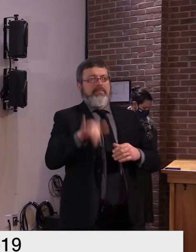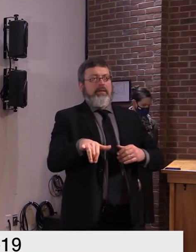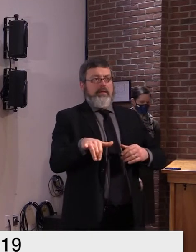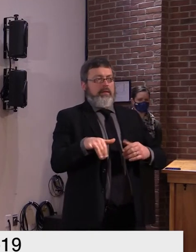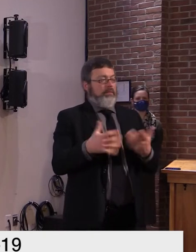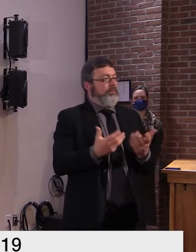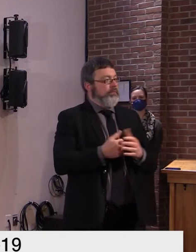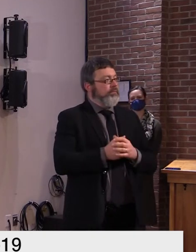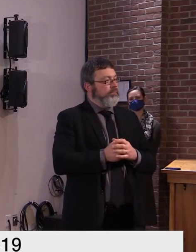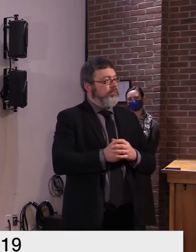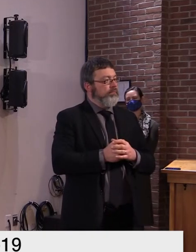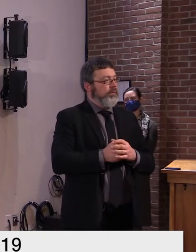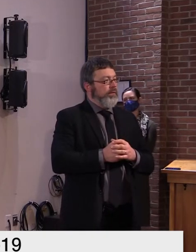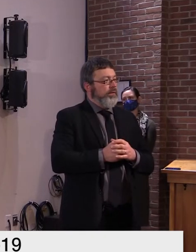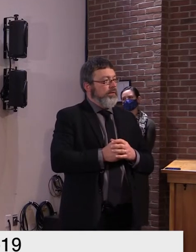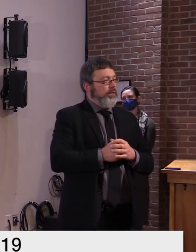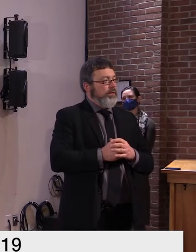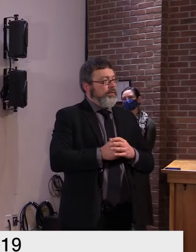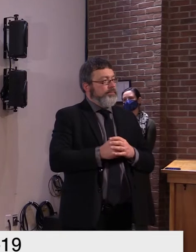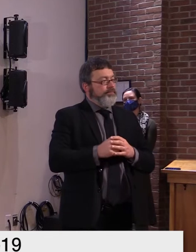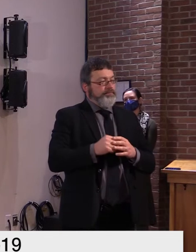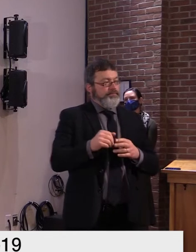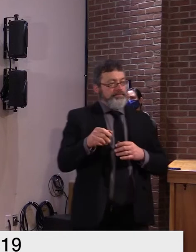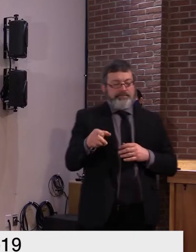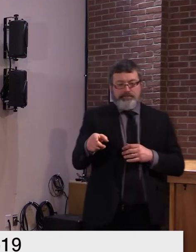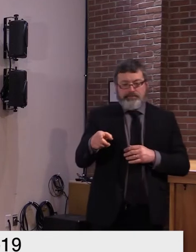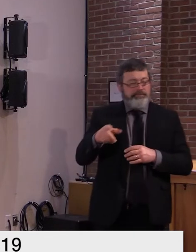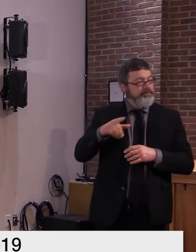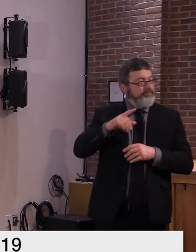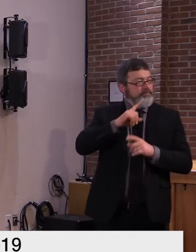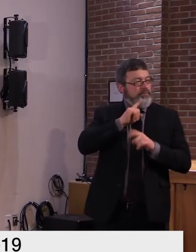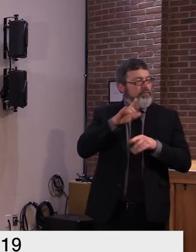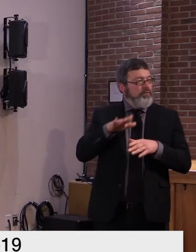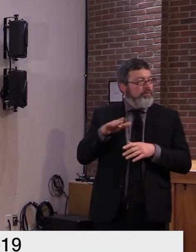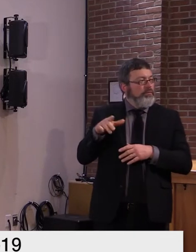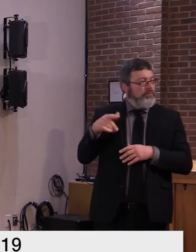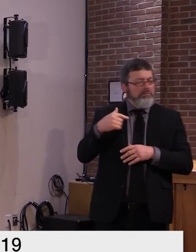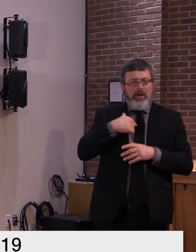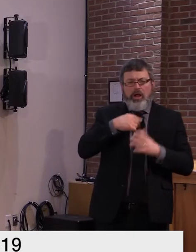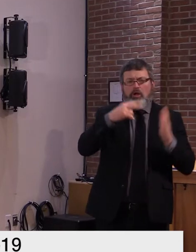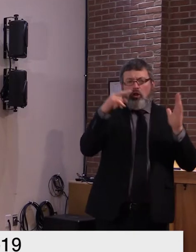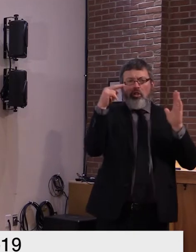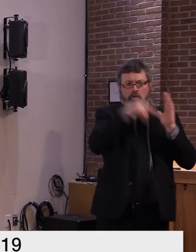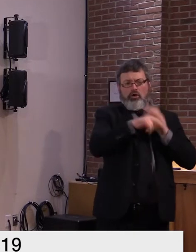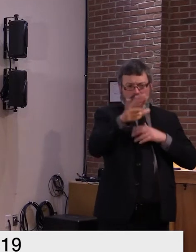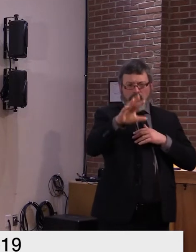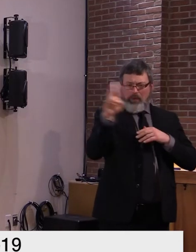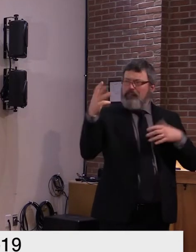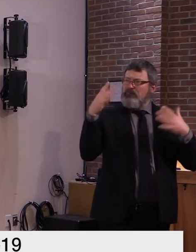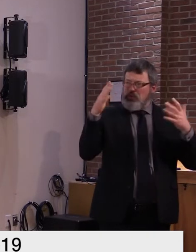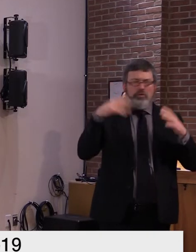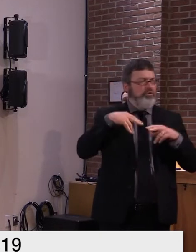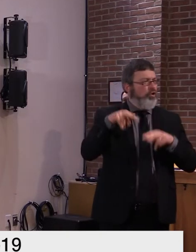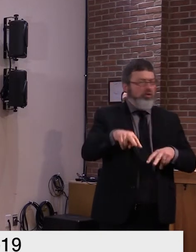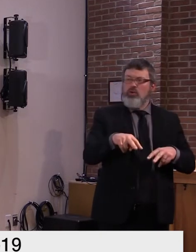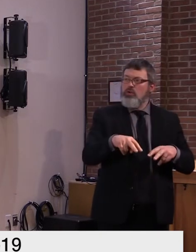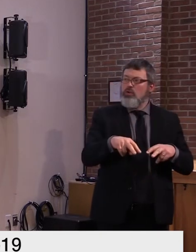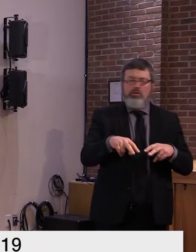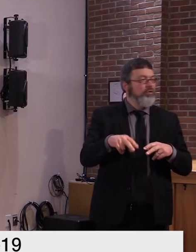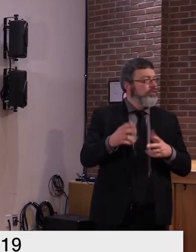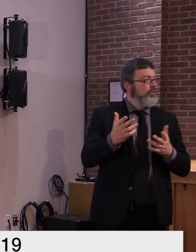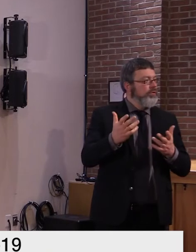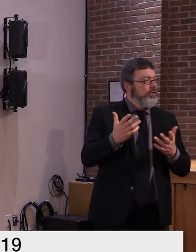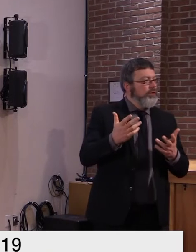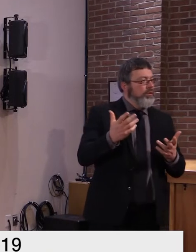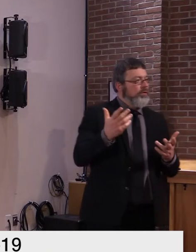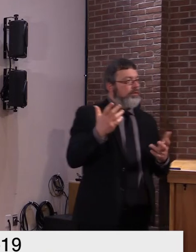read that that's why i was asking the question about a more specific thing but obviously that's coming thank you and i'll just add that you